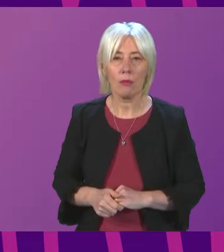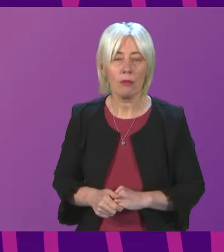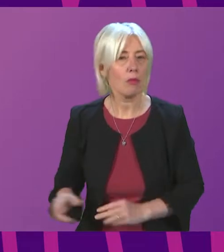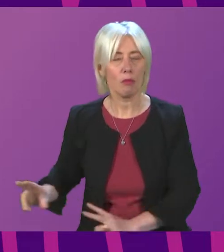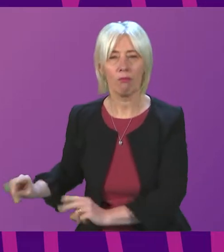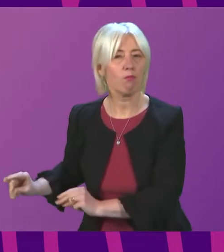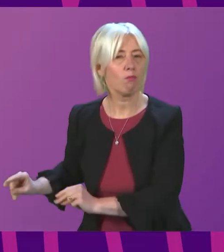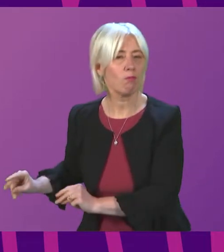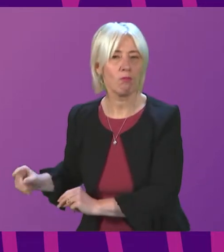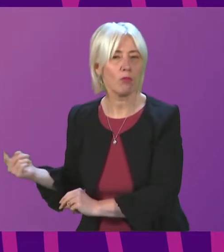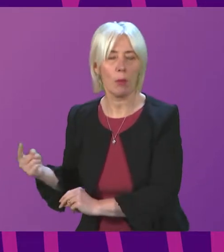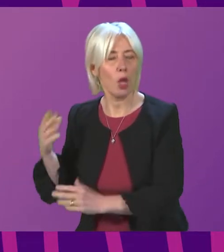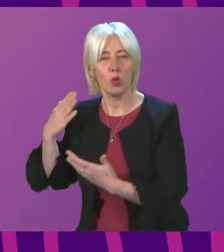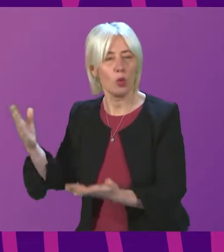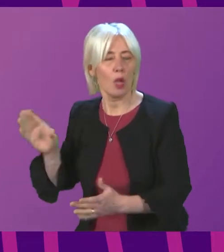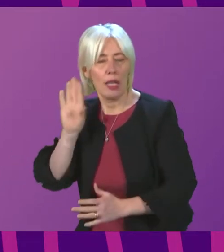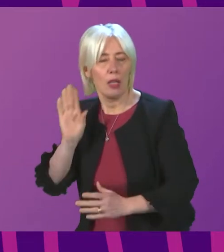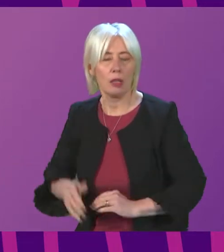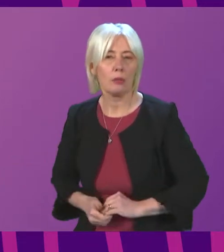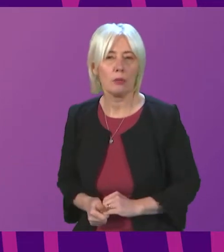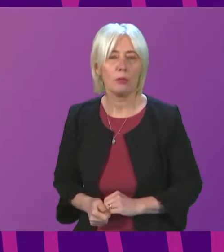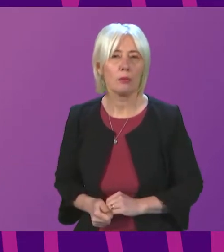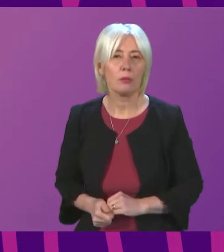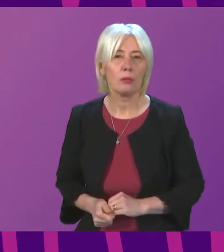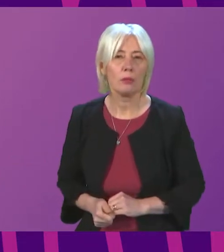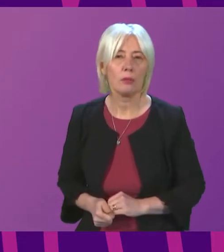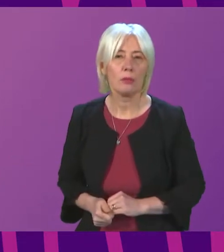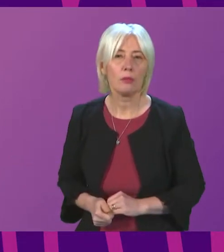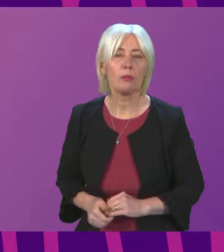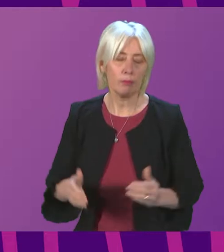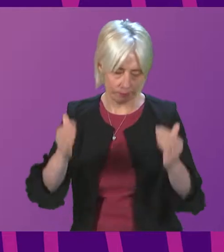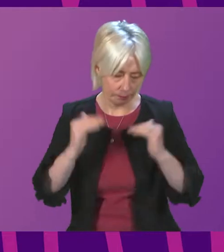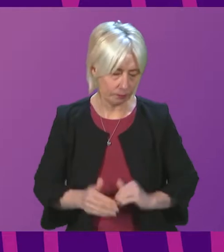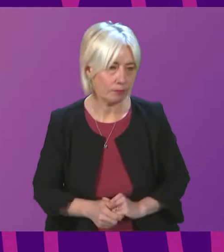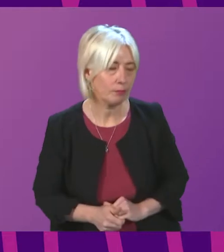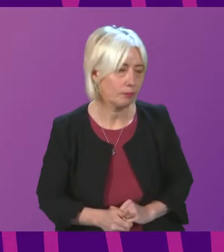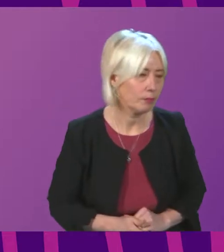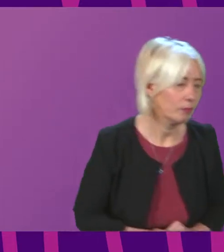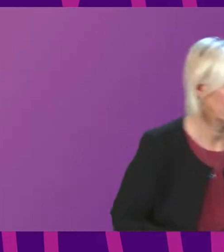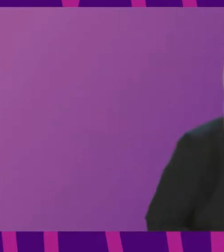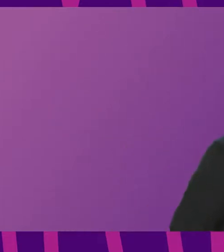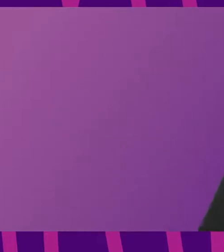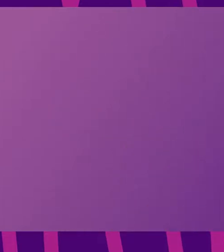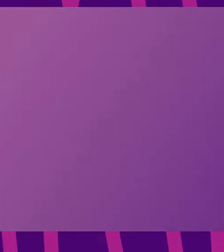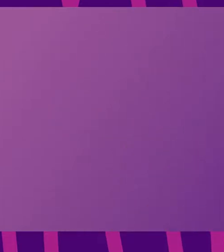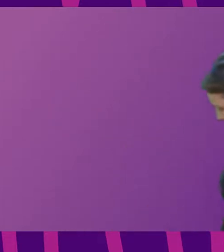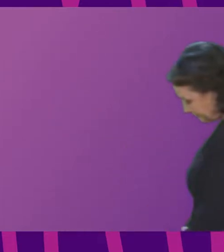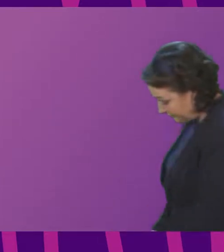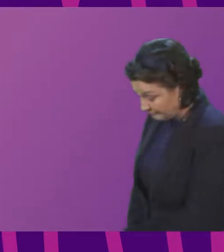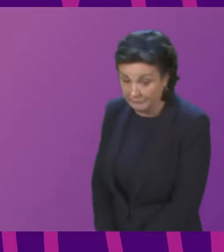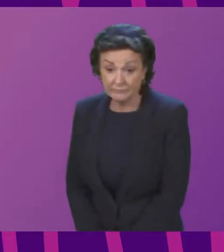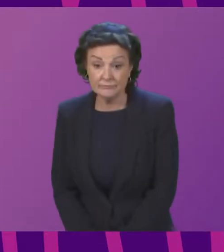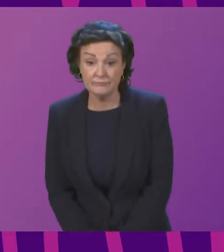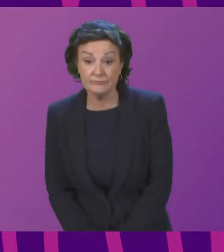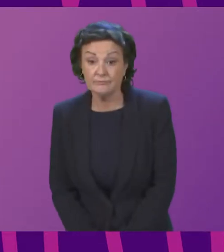okay thank you uh petition number 1892 to introduce a law that makes attacks